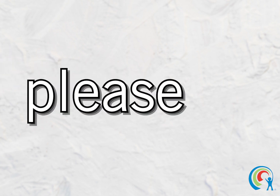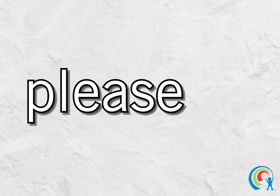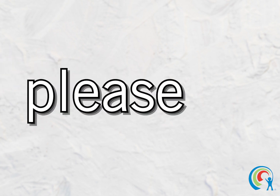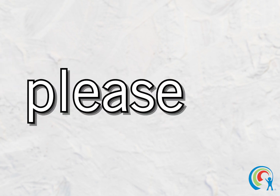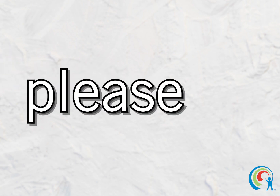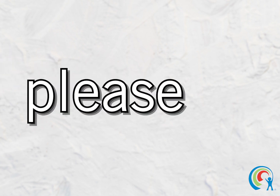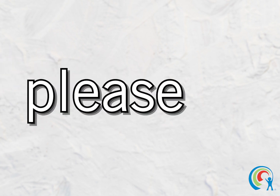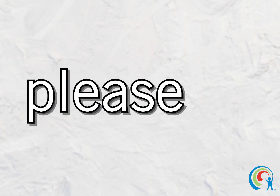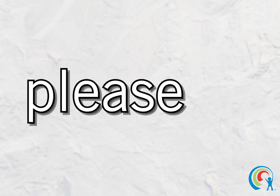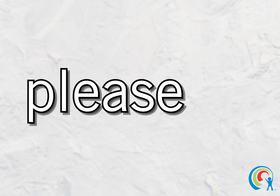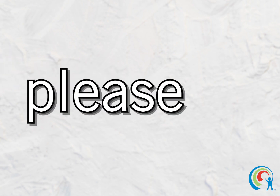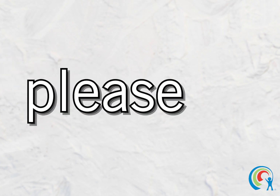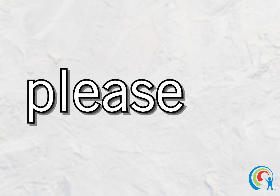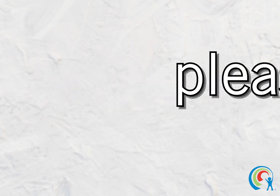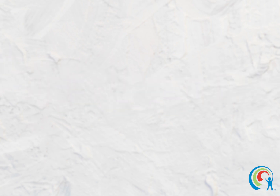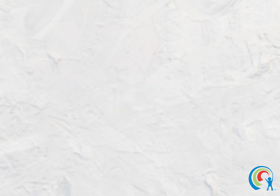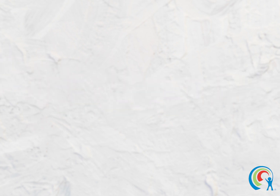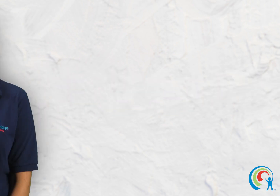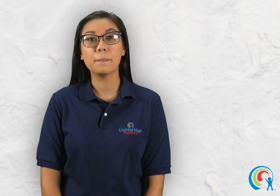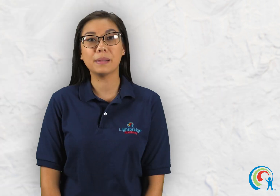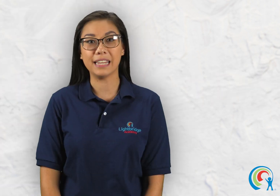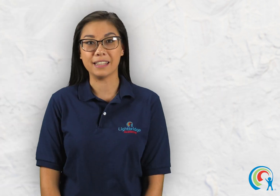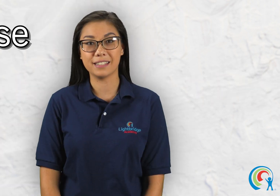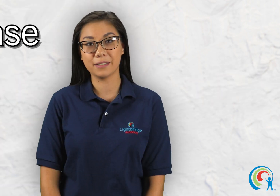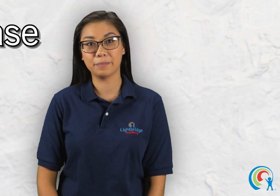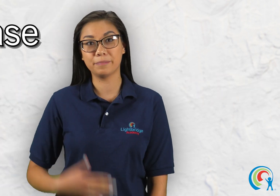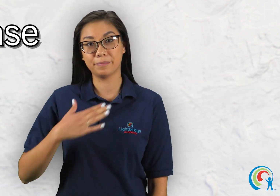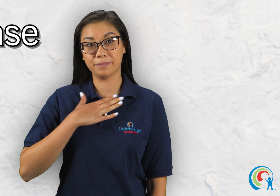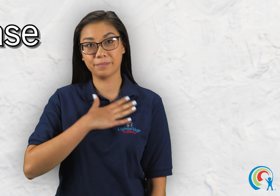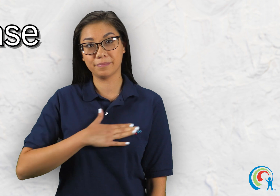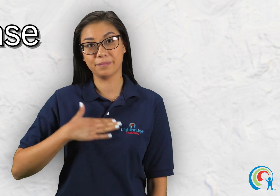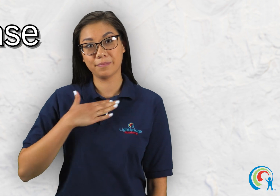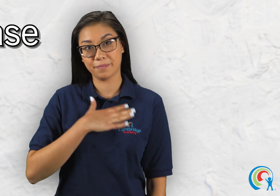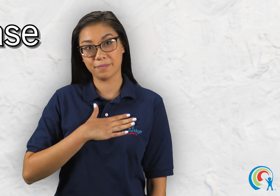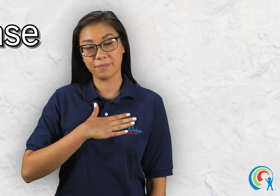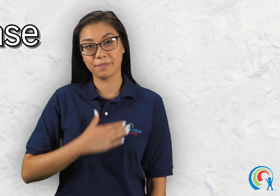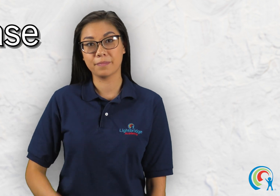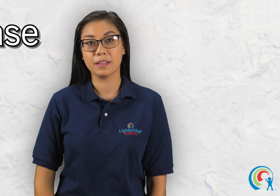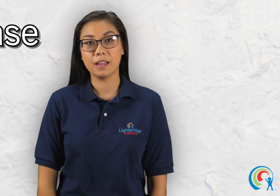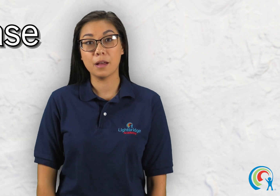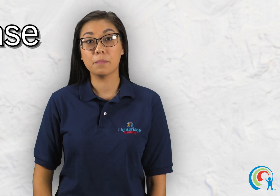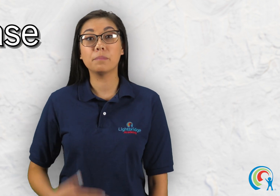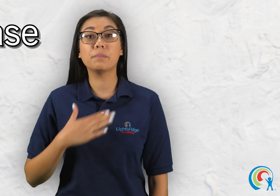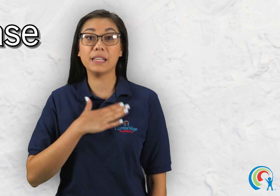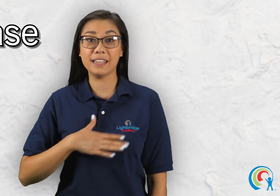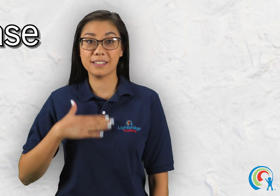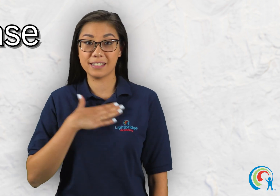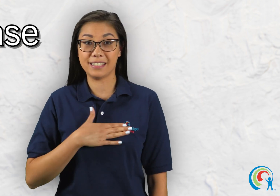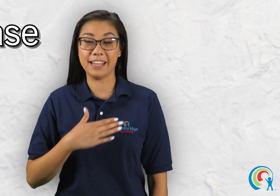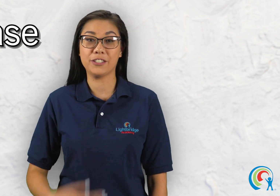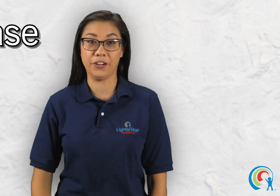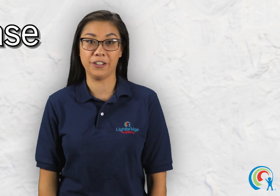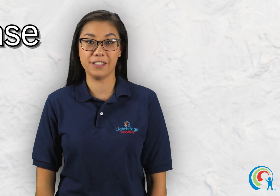please please please take turns